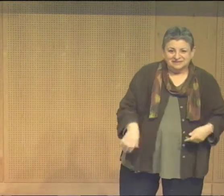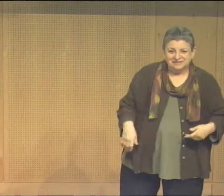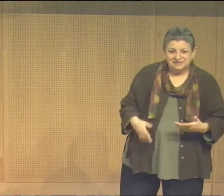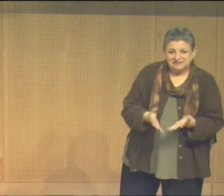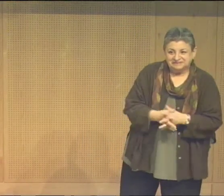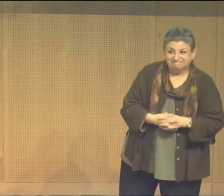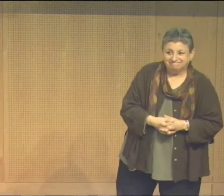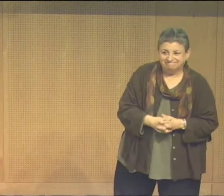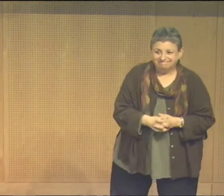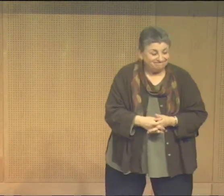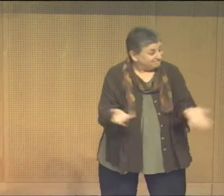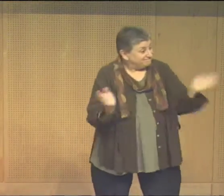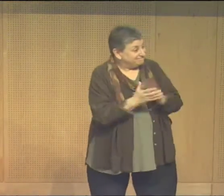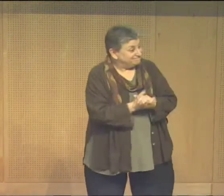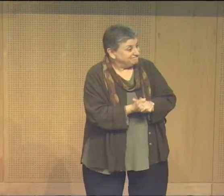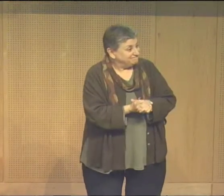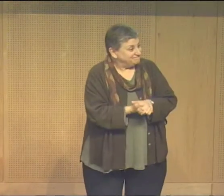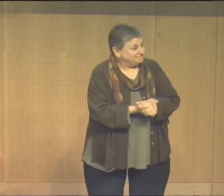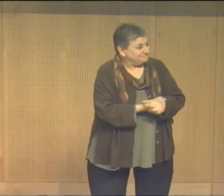so I do see a change I think